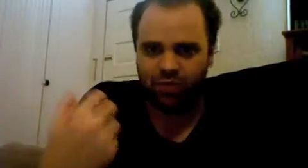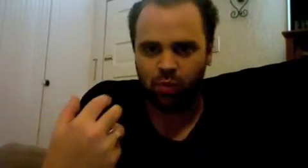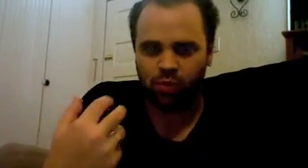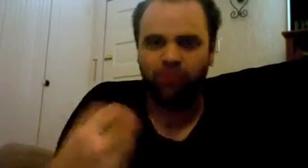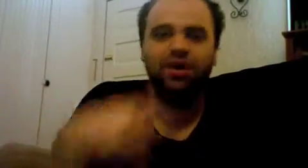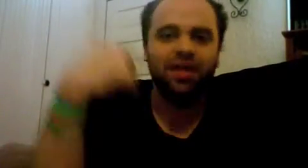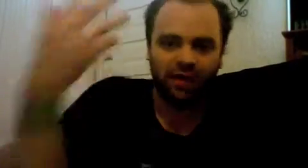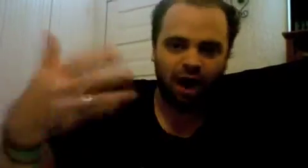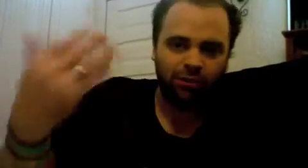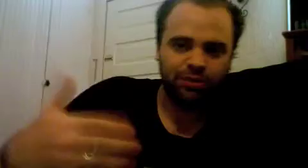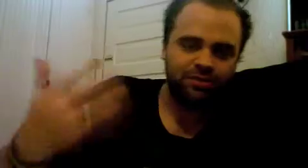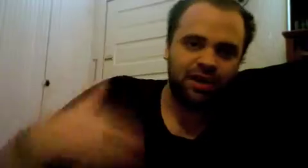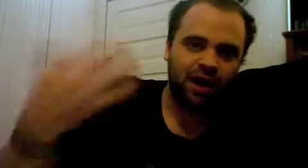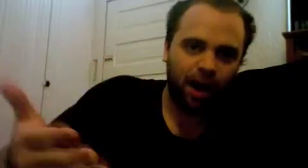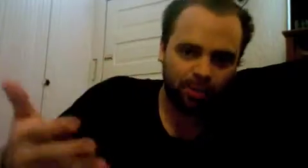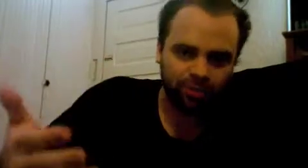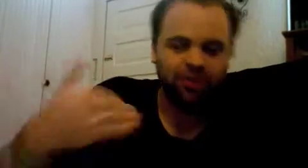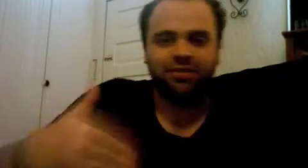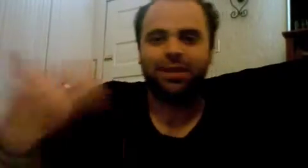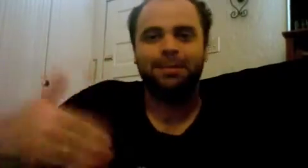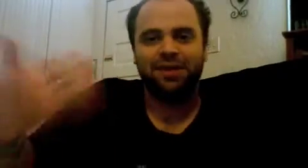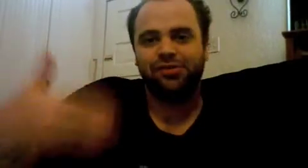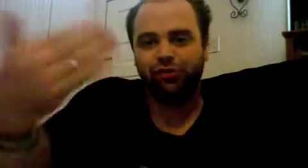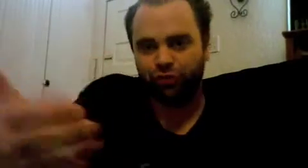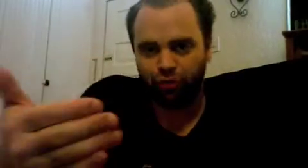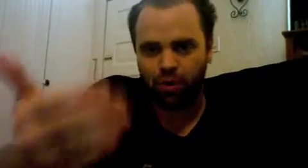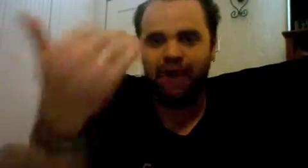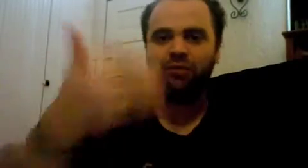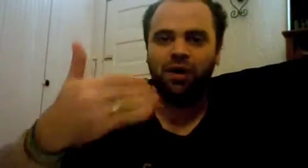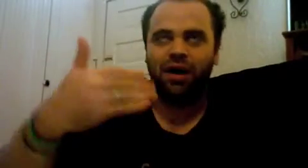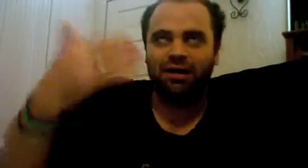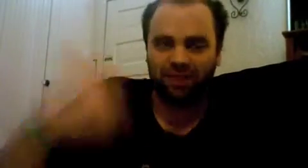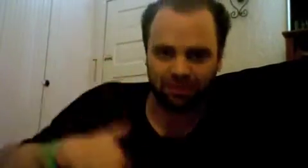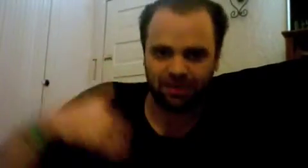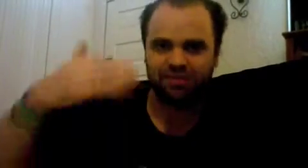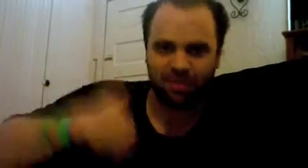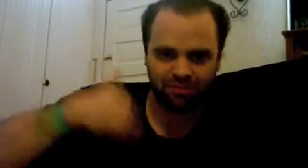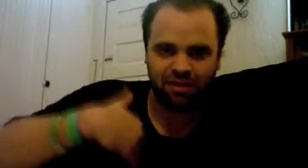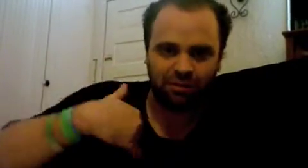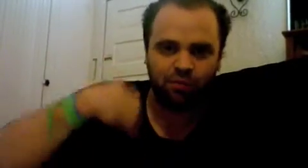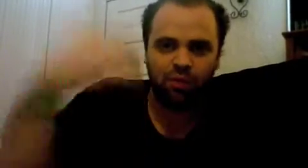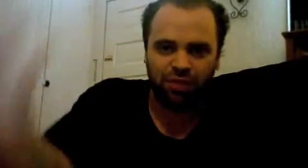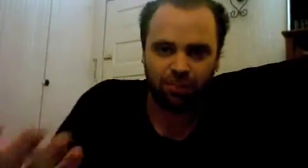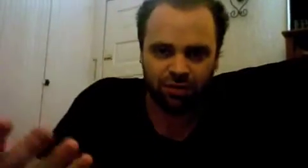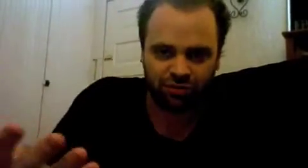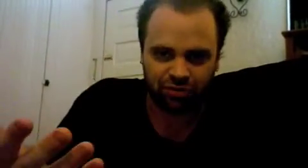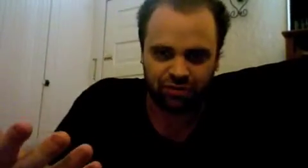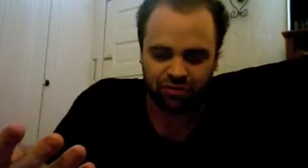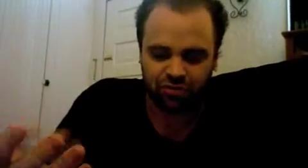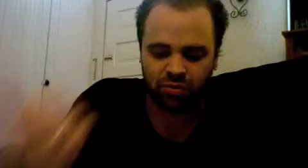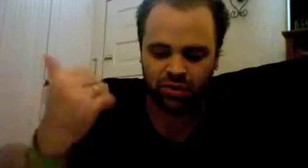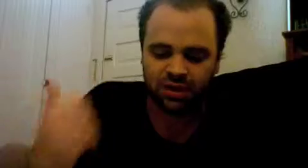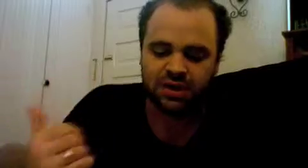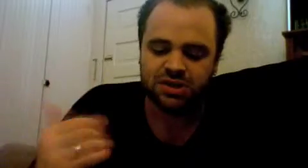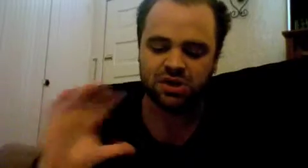the world the cobbler is not a cobbler until he makes a shoe and identifies himself with the production of the shoe so